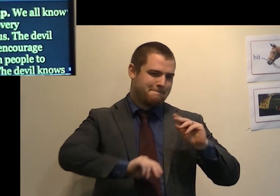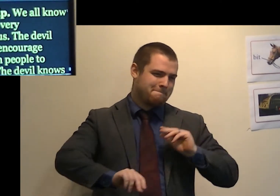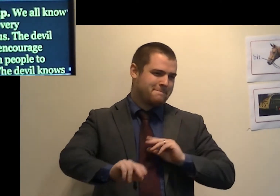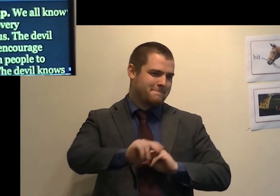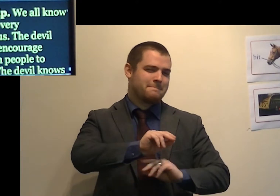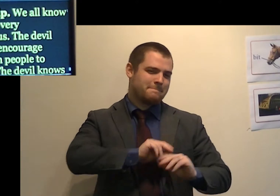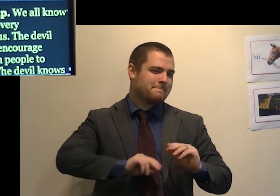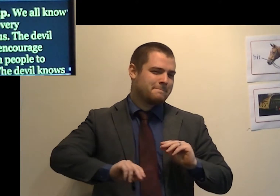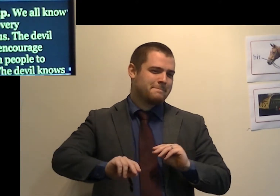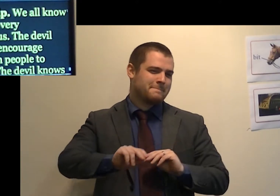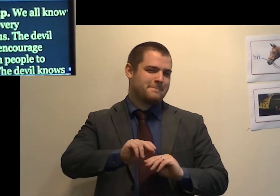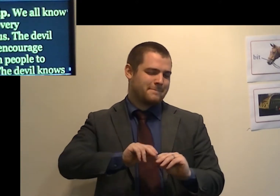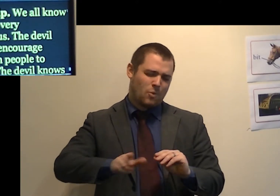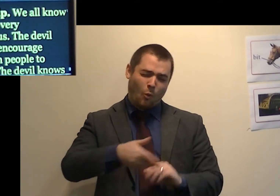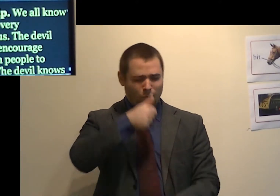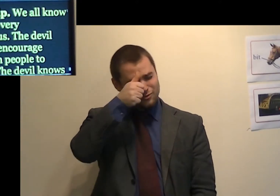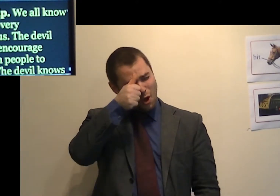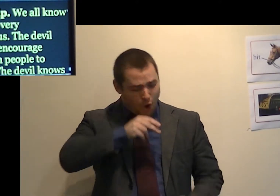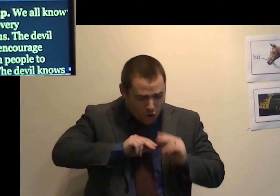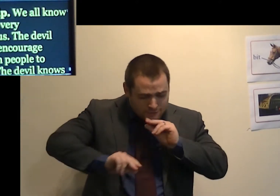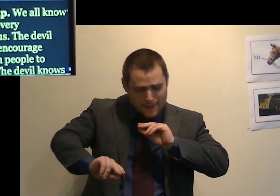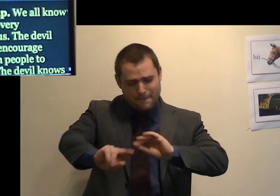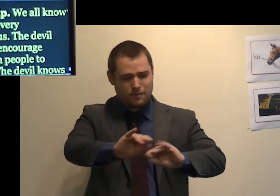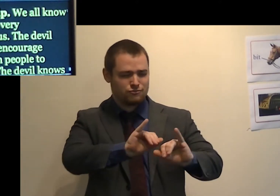We all know gossip is very dangerous.